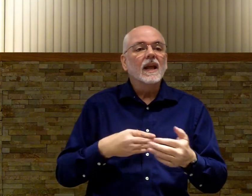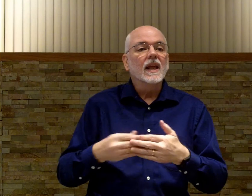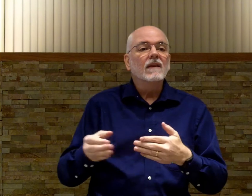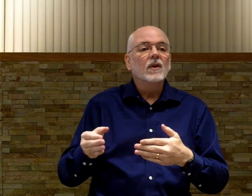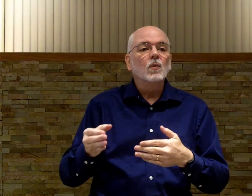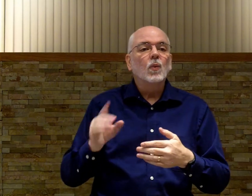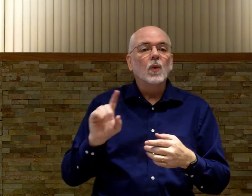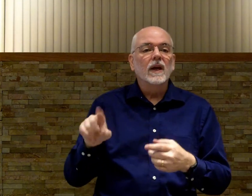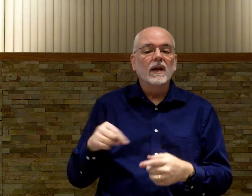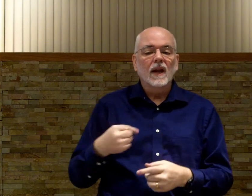Even when.